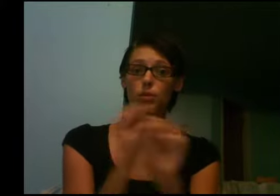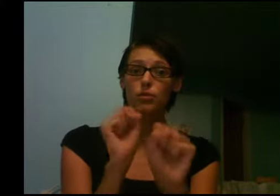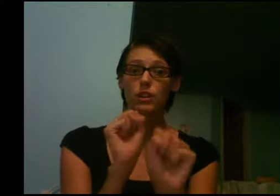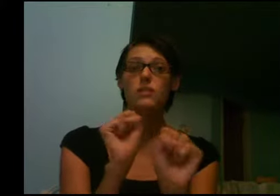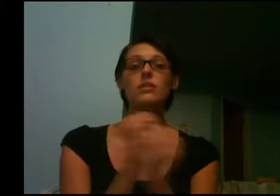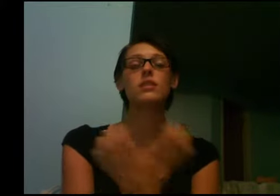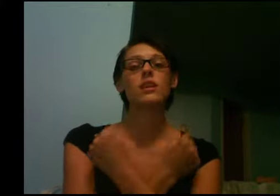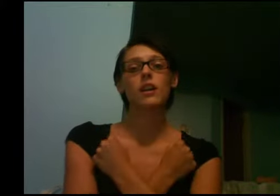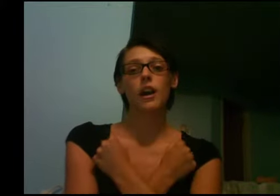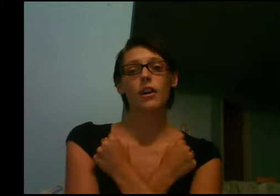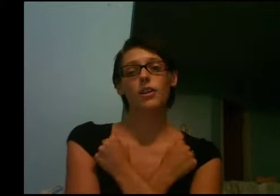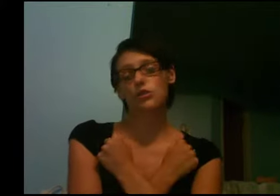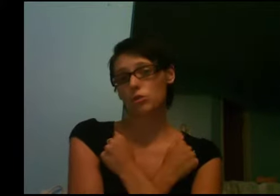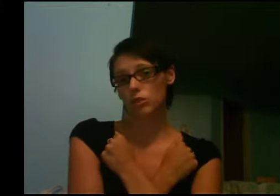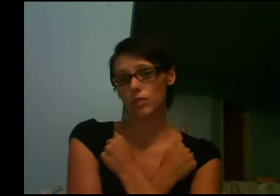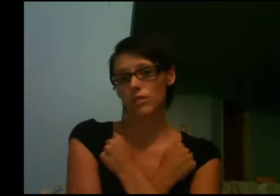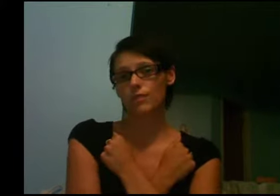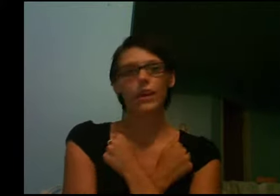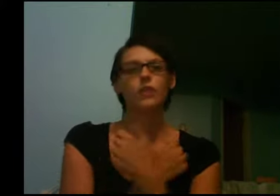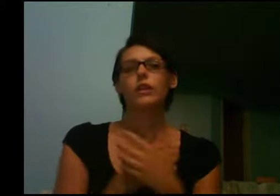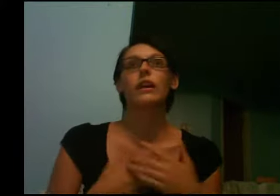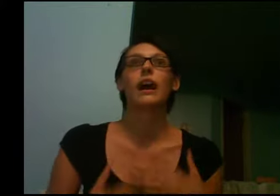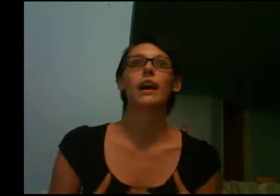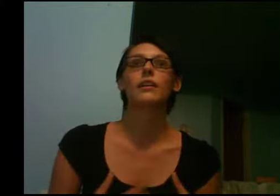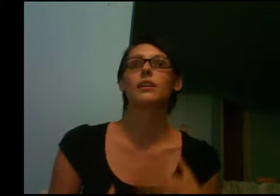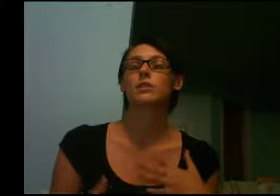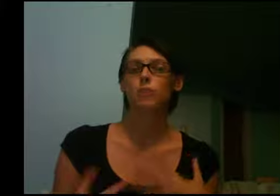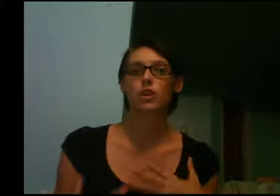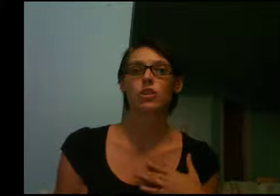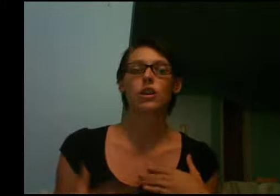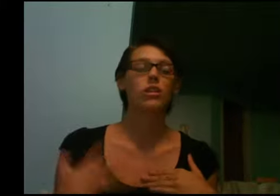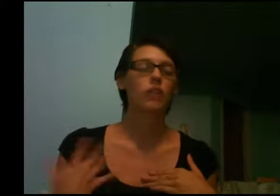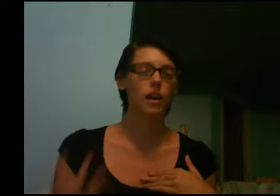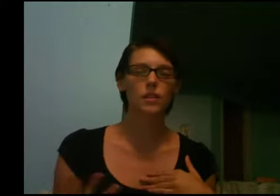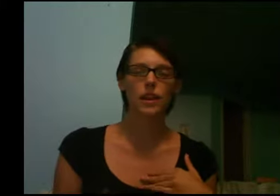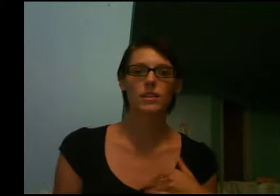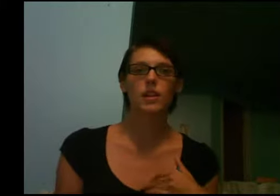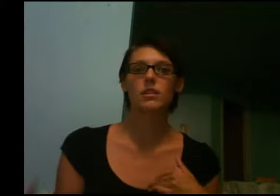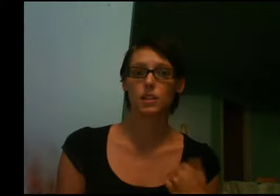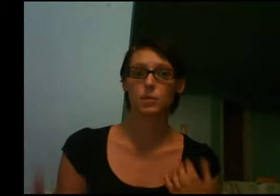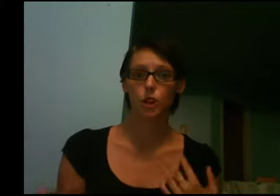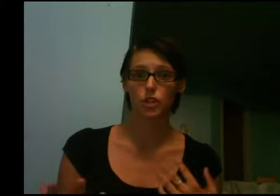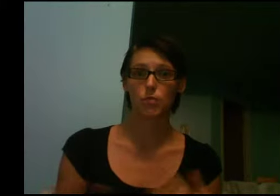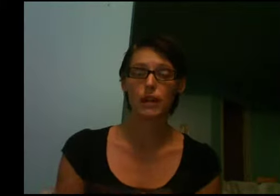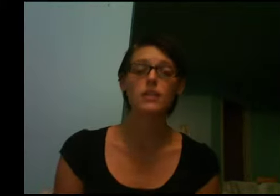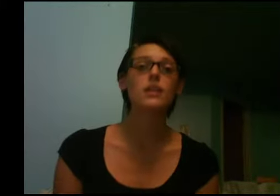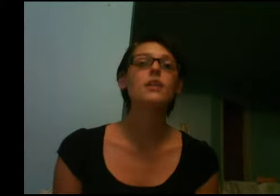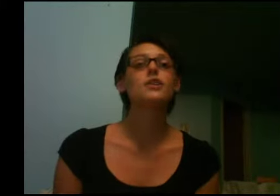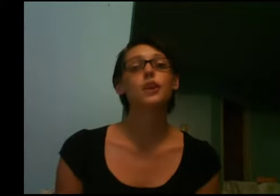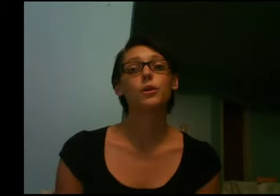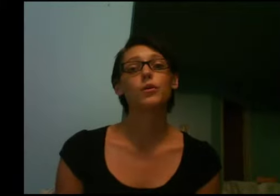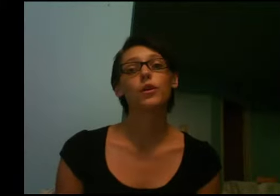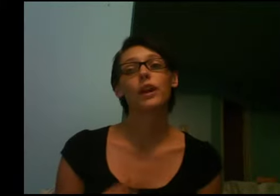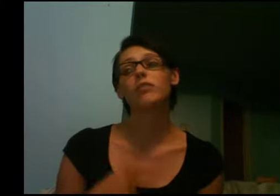with fists at your shoulders, and you can add expression. A lot of ASL is expression-based, so if you're like,